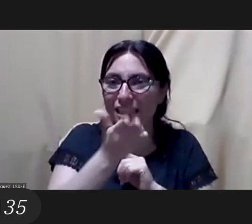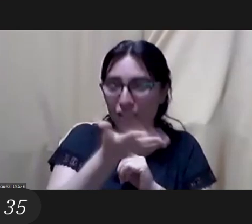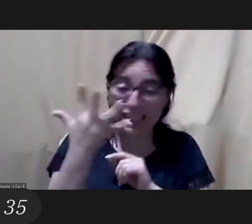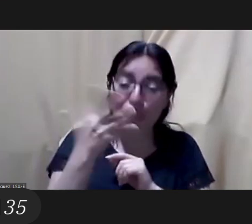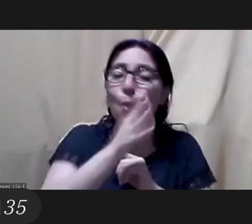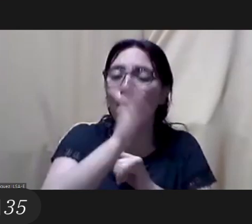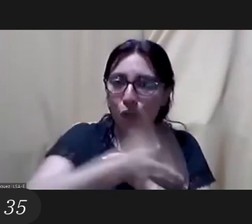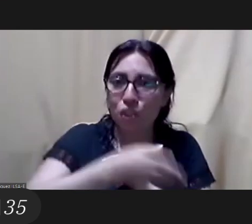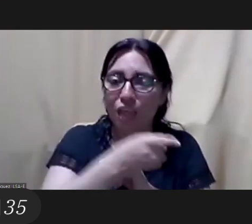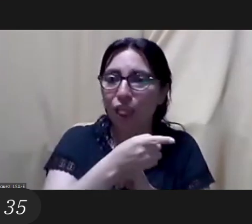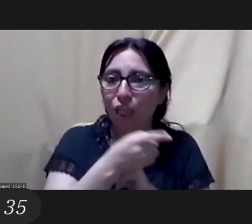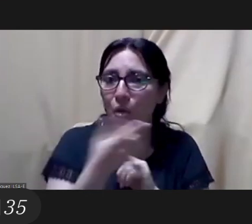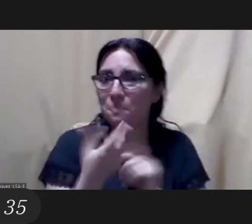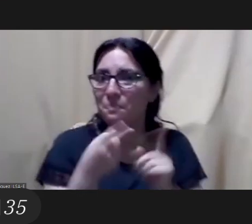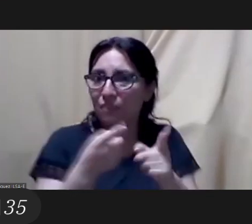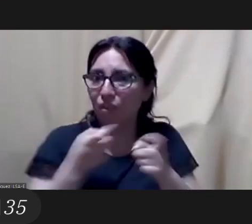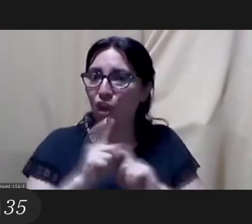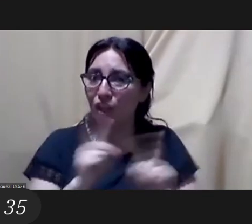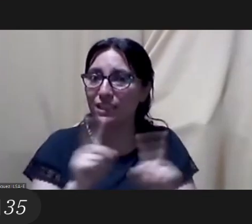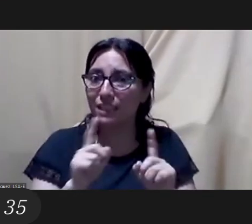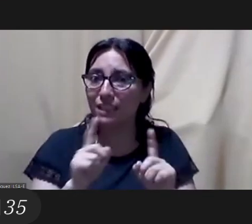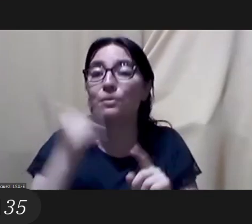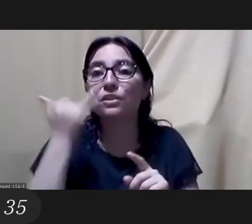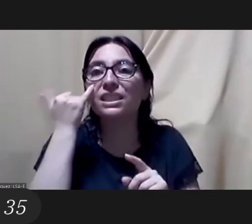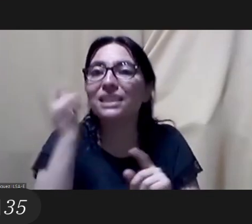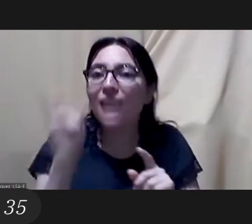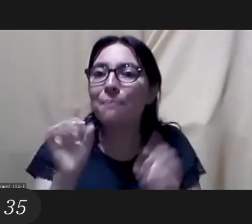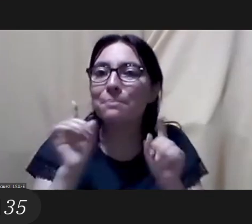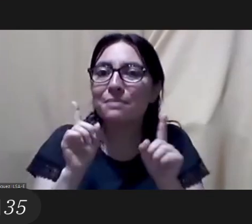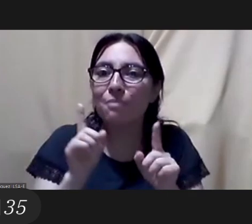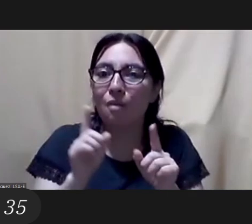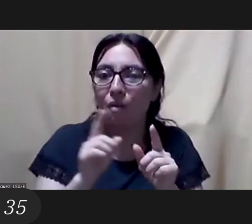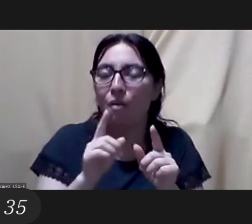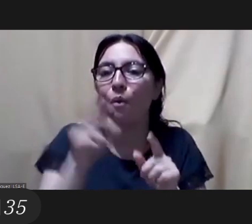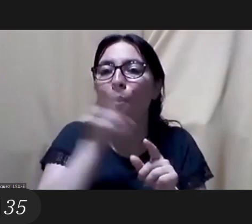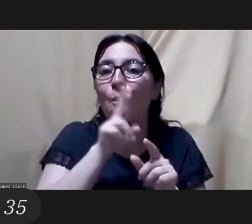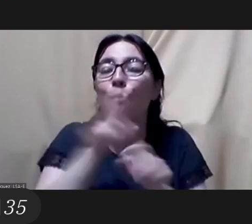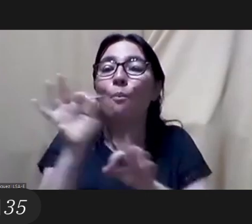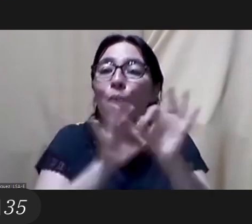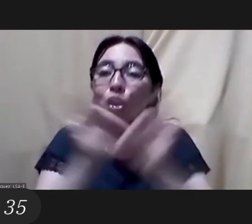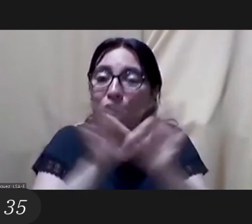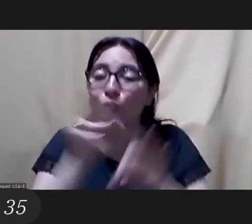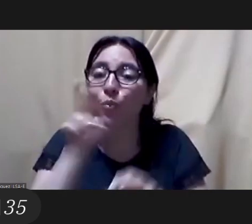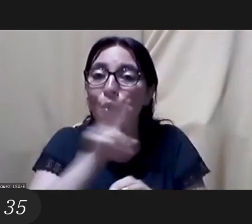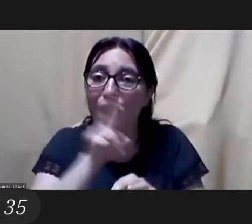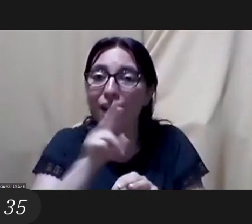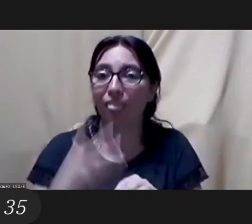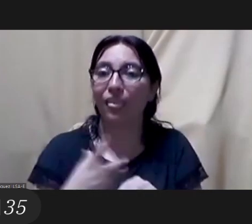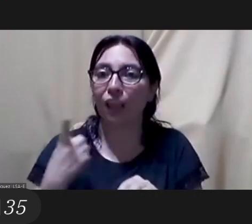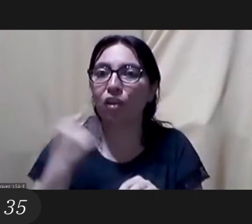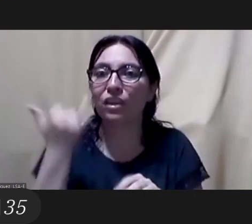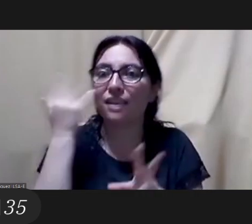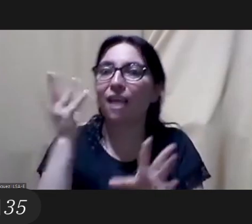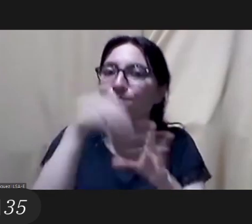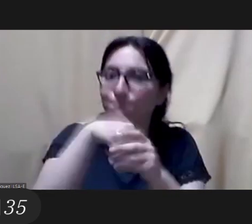reach out to that 35 percent so with the points already we reached 35 percent of projects directed by